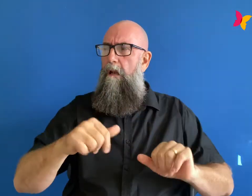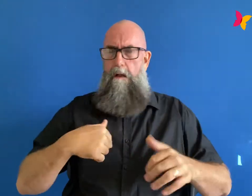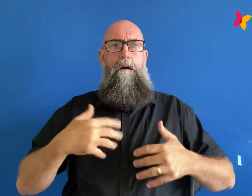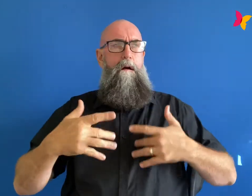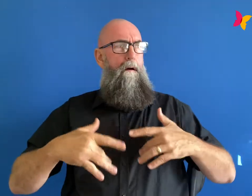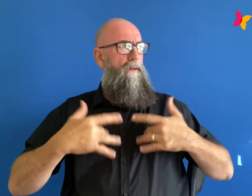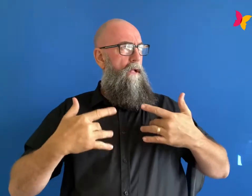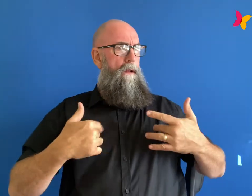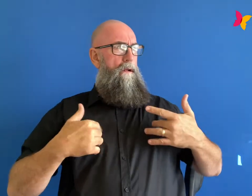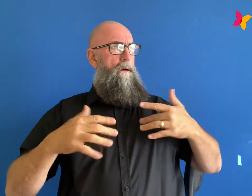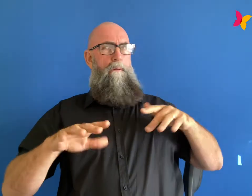from me completely